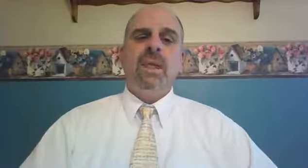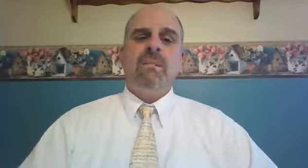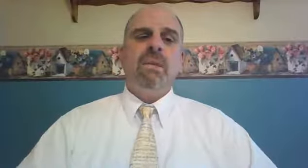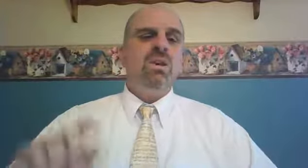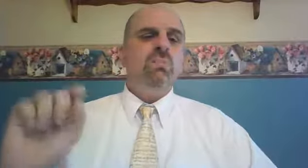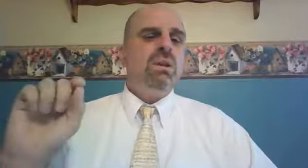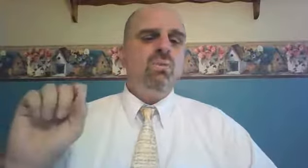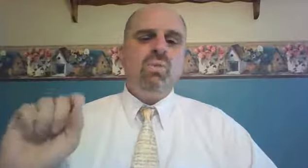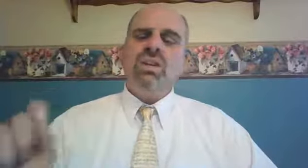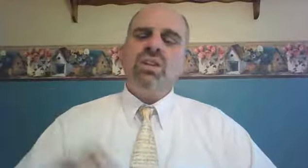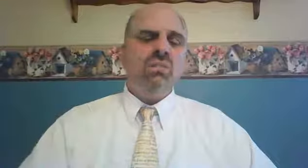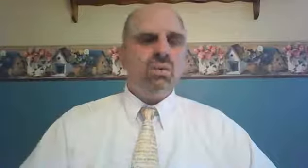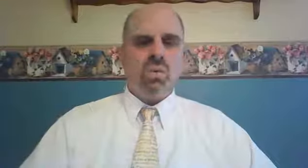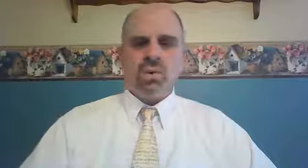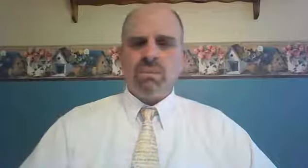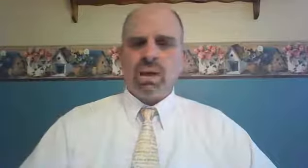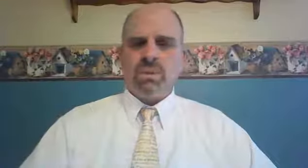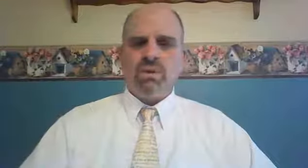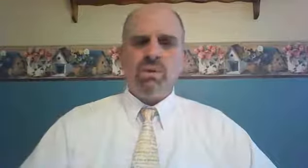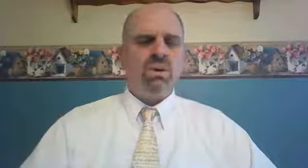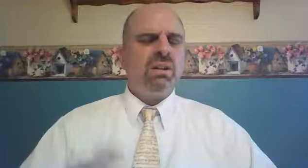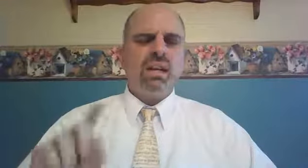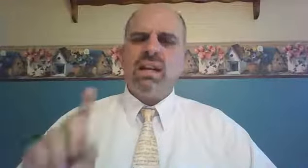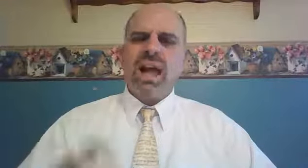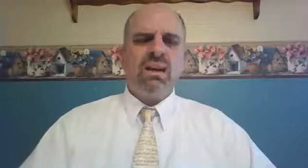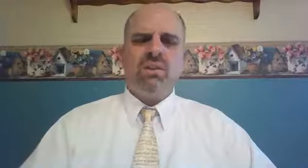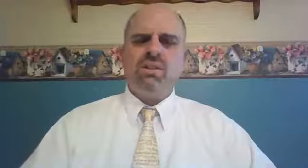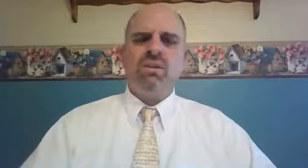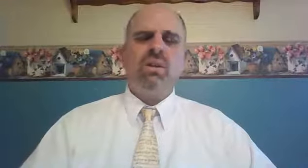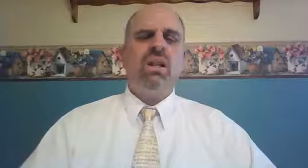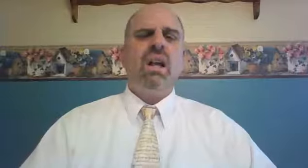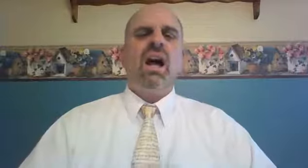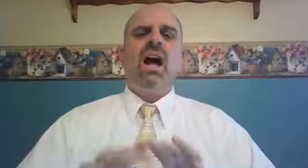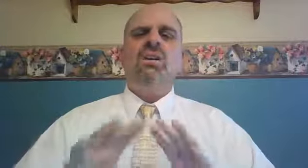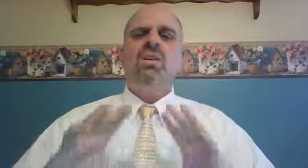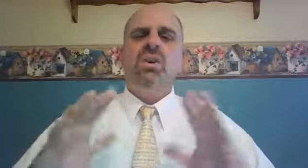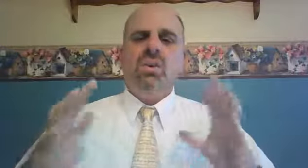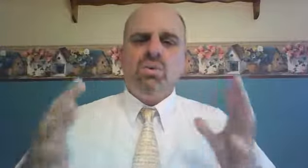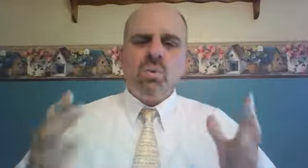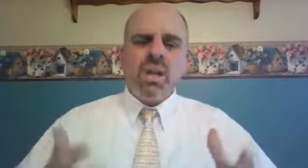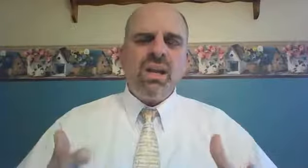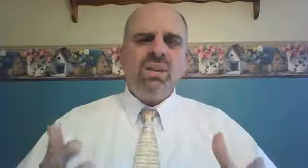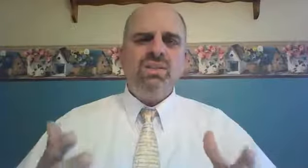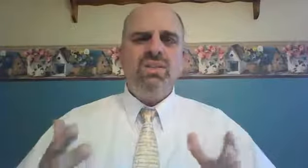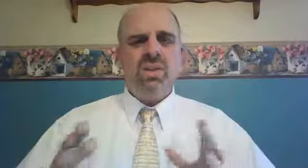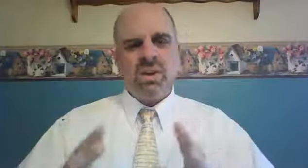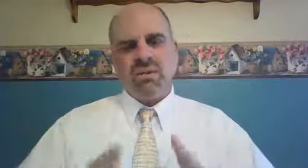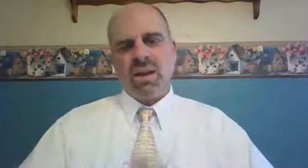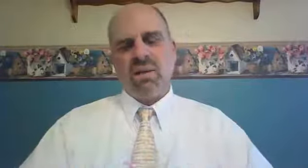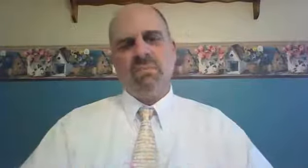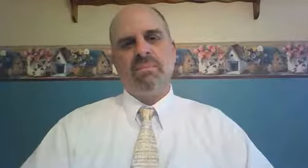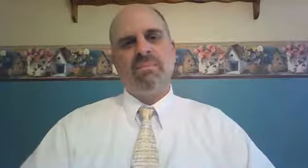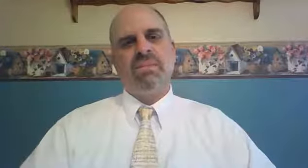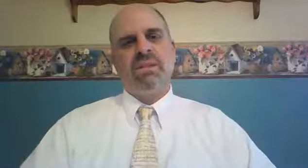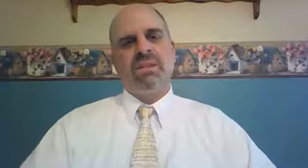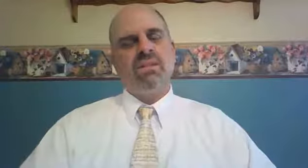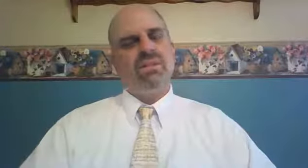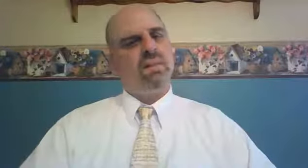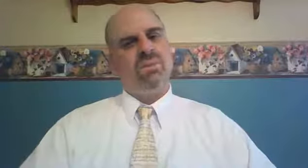May you be richly rewarded by the Lord, the God of Israel, under whose wings you have come to take